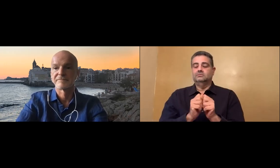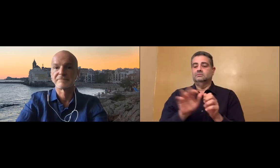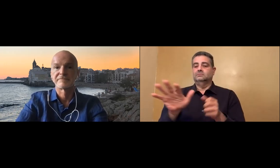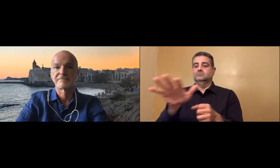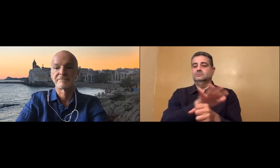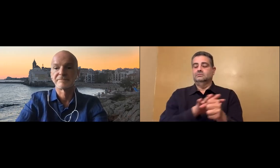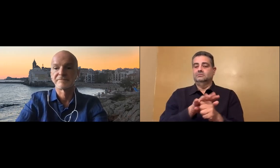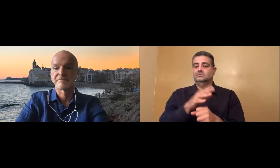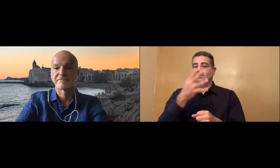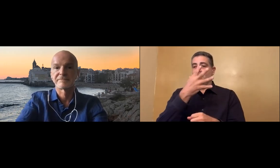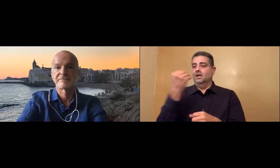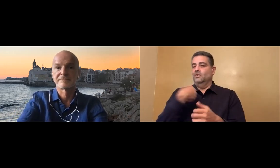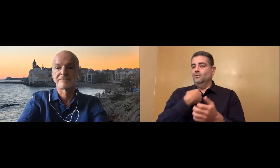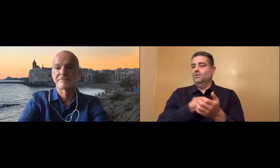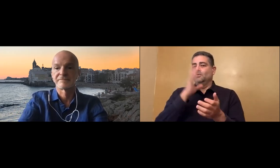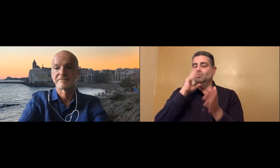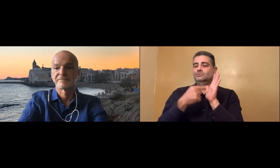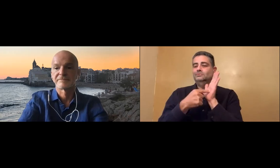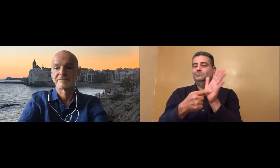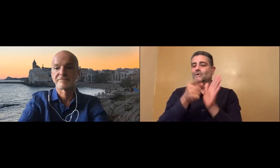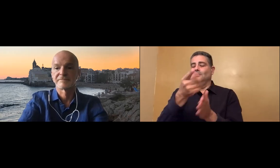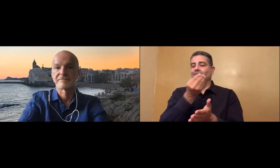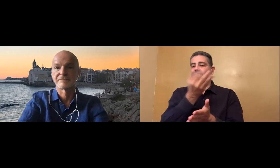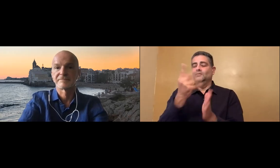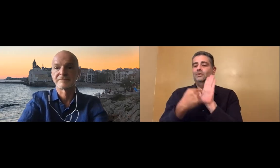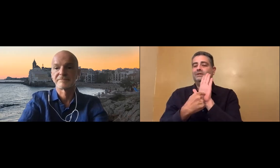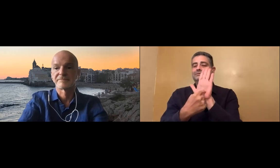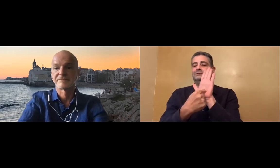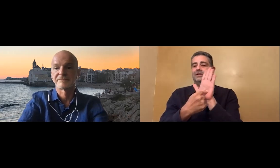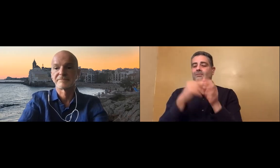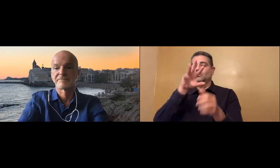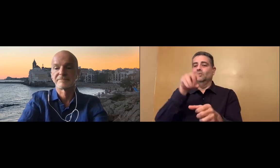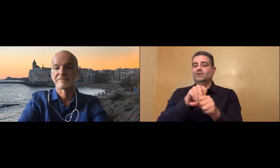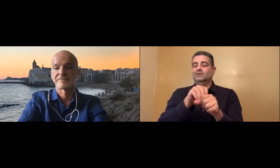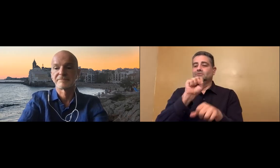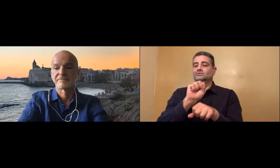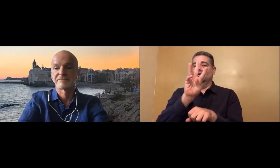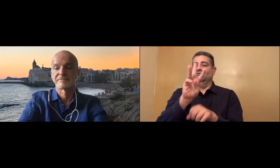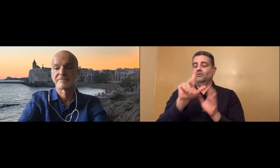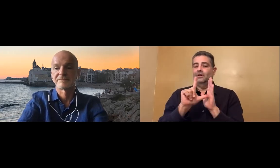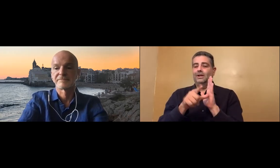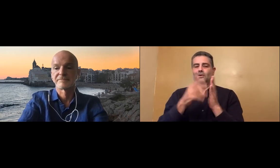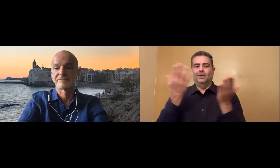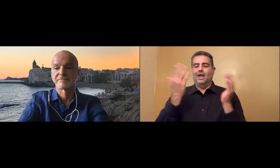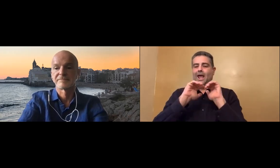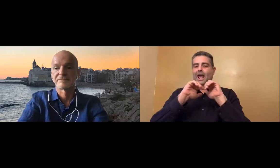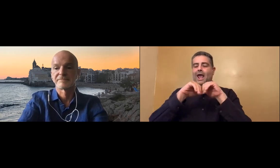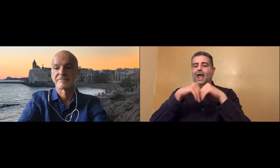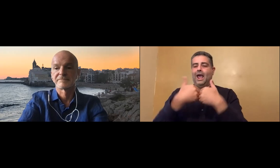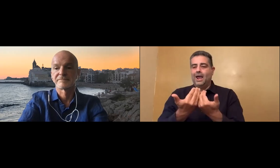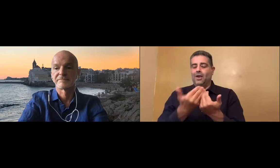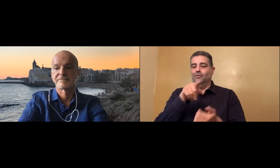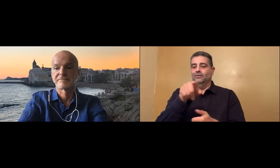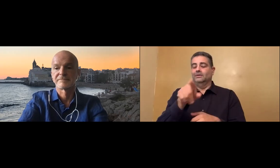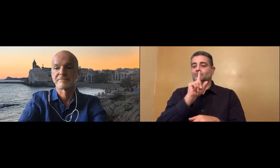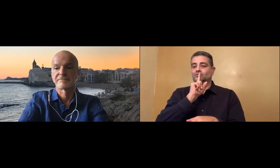useful to people who are deafblind and ready to meet our needs. We'll be giving you some examples